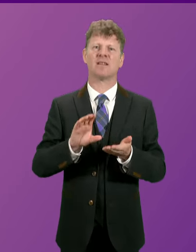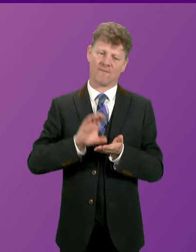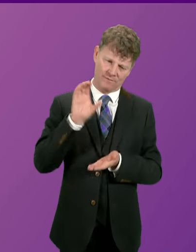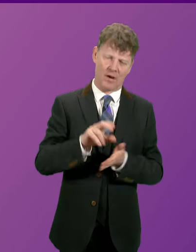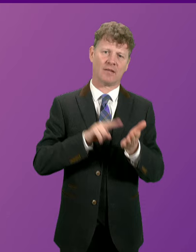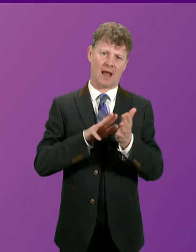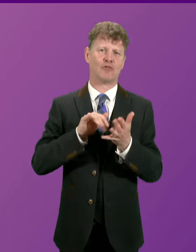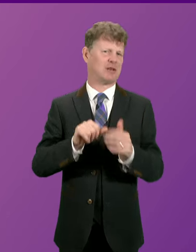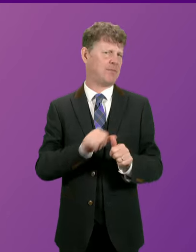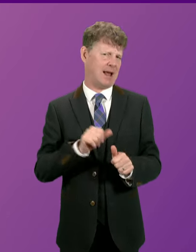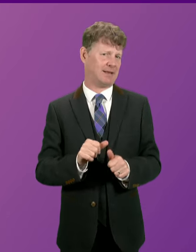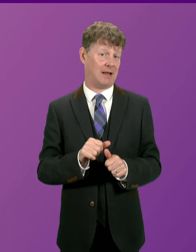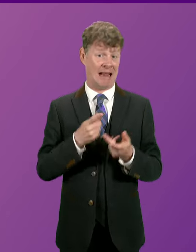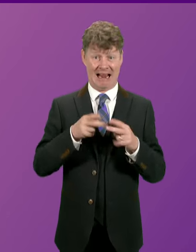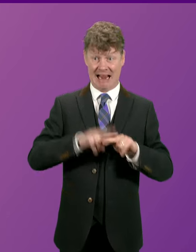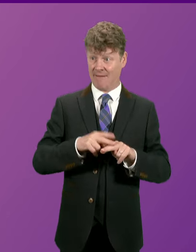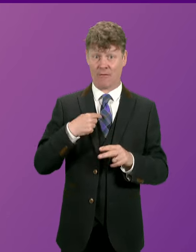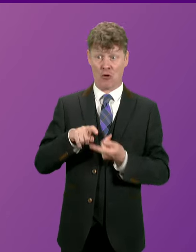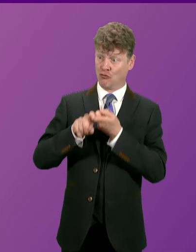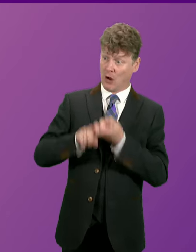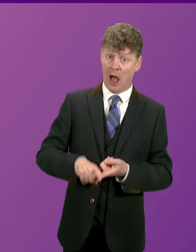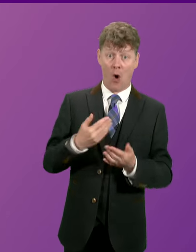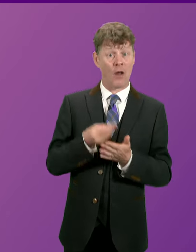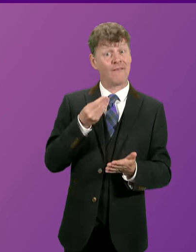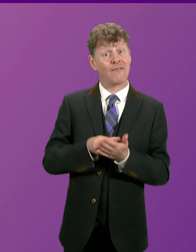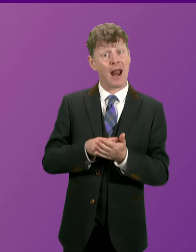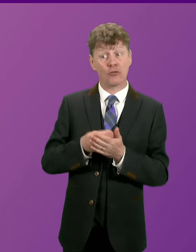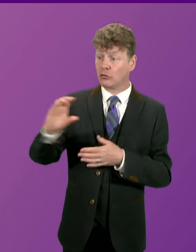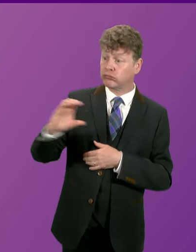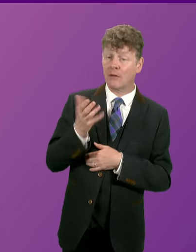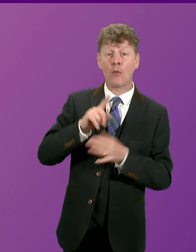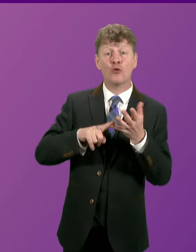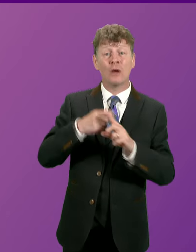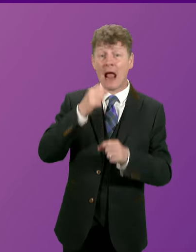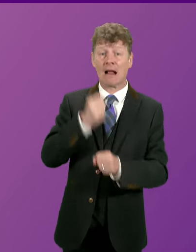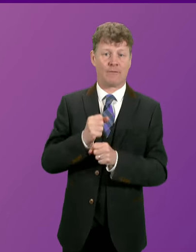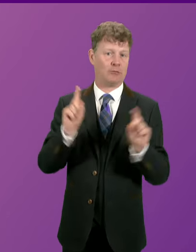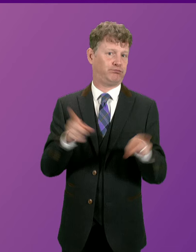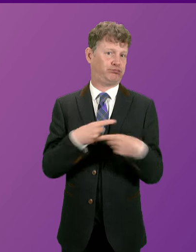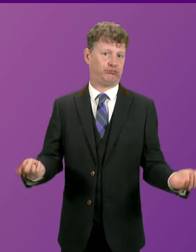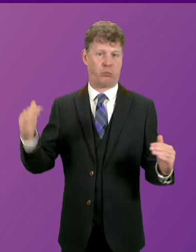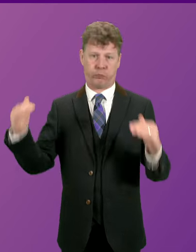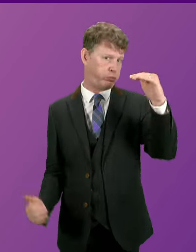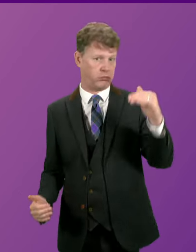Service than if we had relied simply on the financial settlement from the United Kingdom. Mr Sarwar.